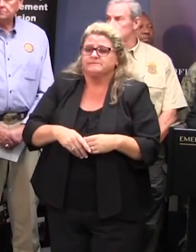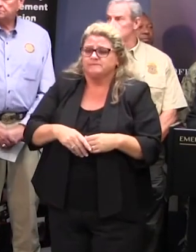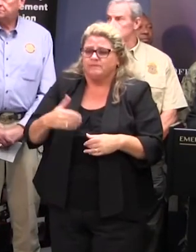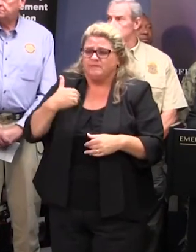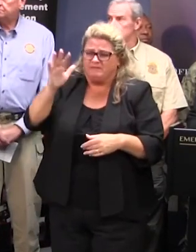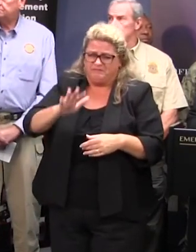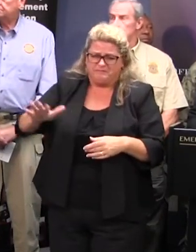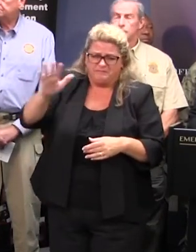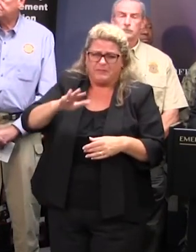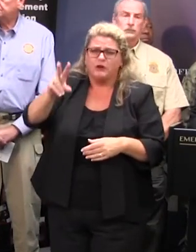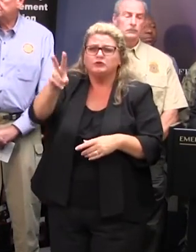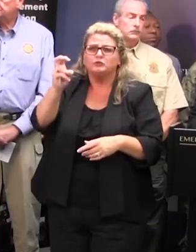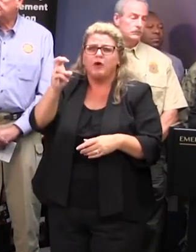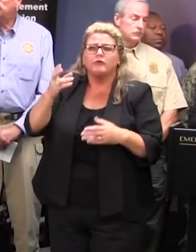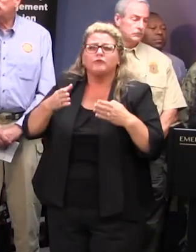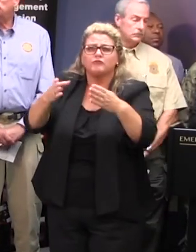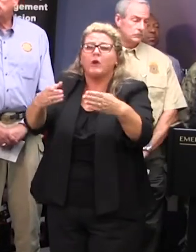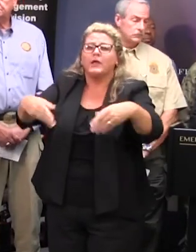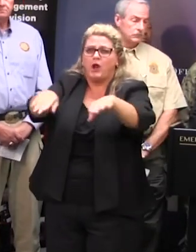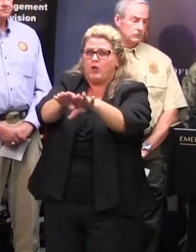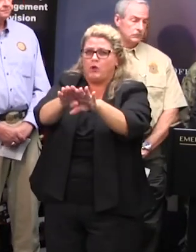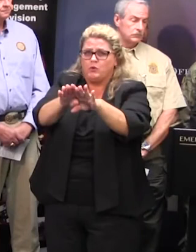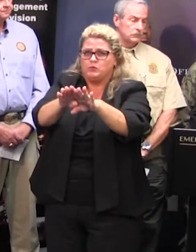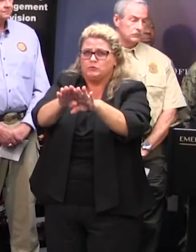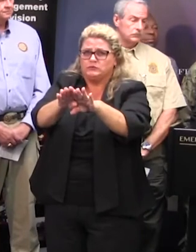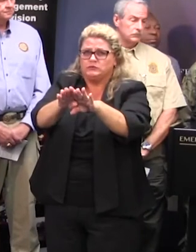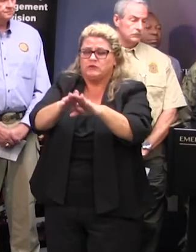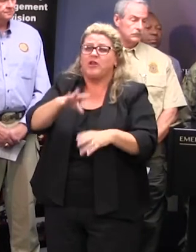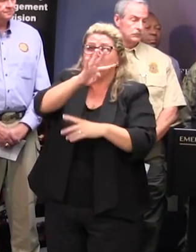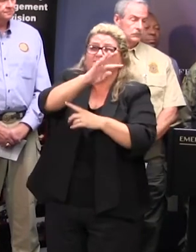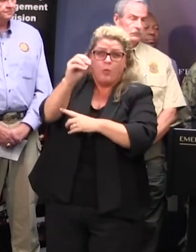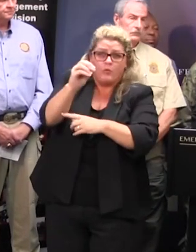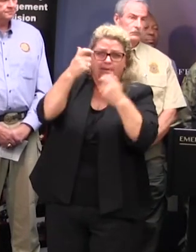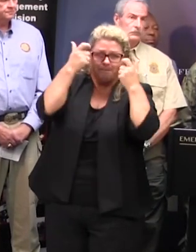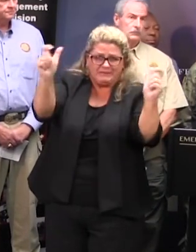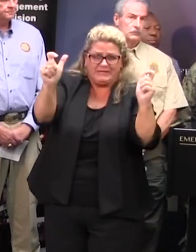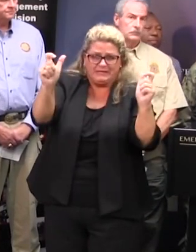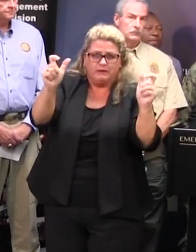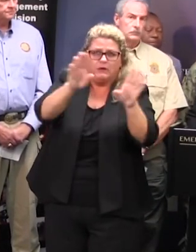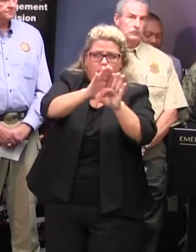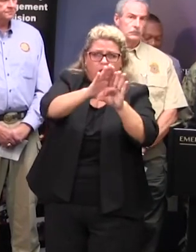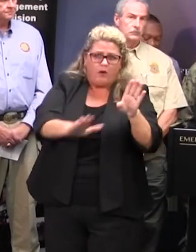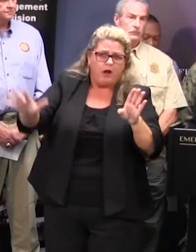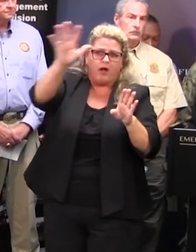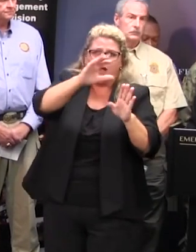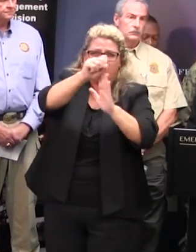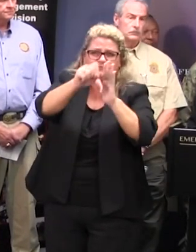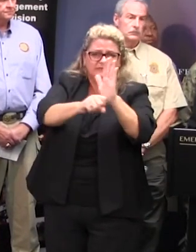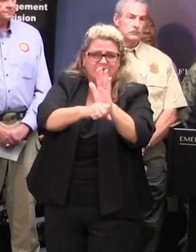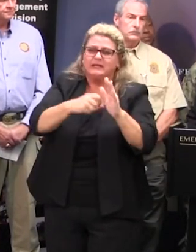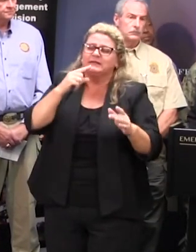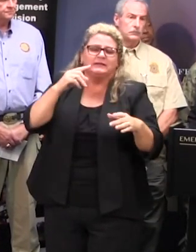have approximately 200 road closures statewide 40 major roads are closed across the state with severe mobility